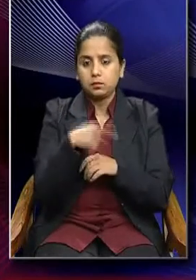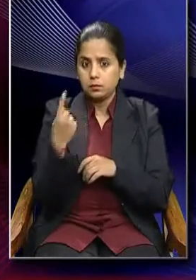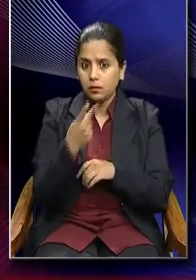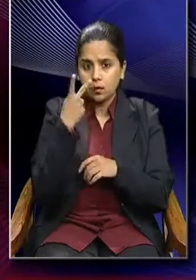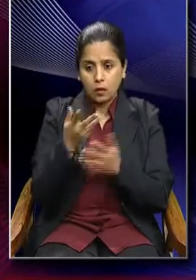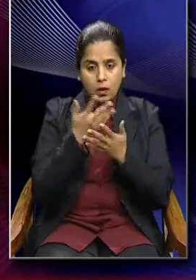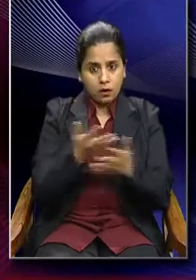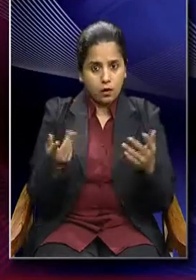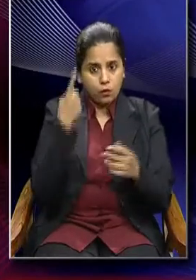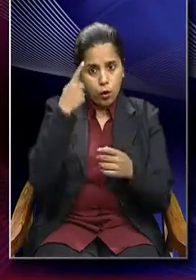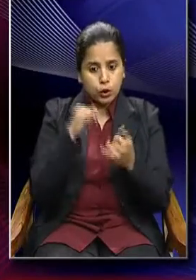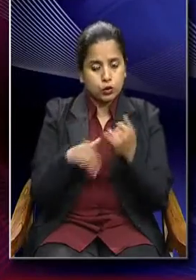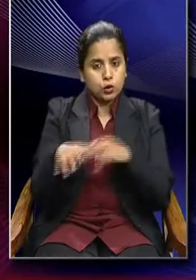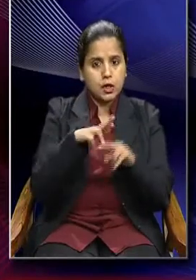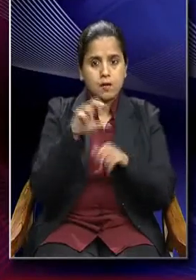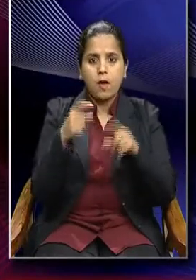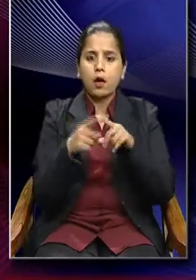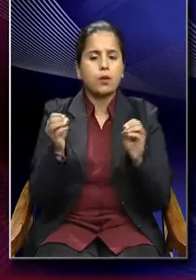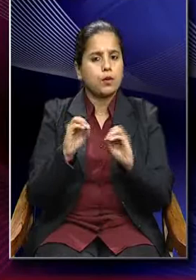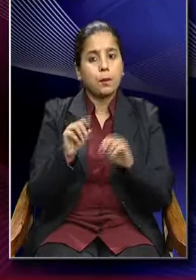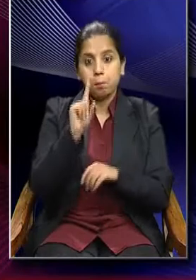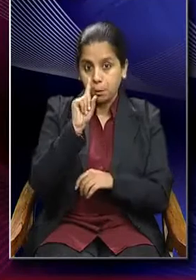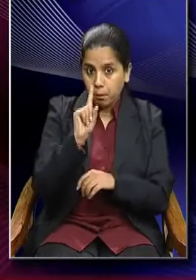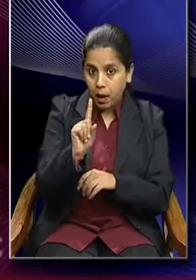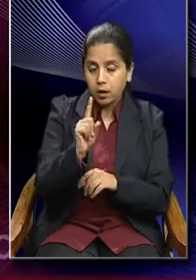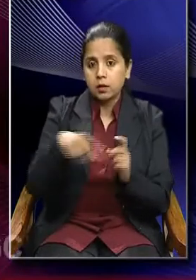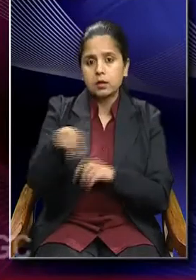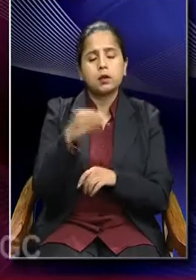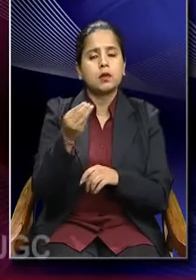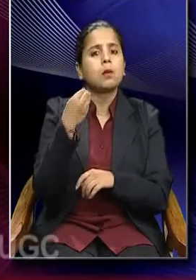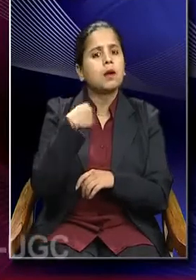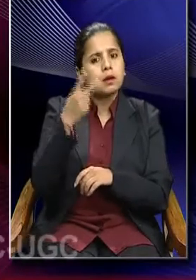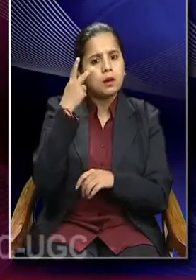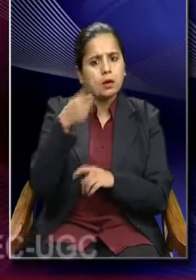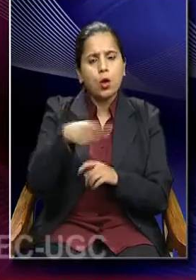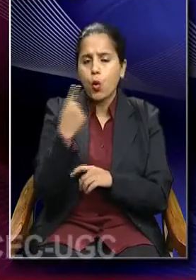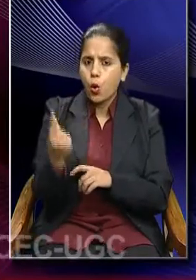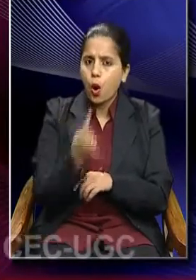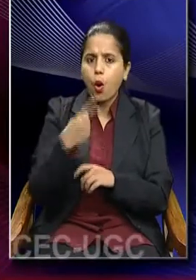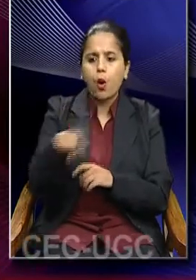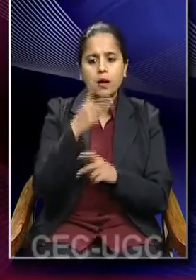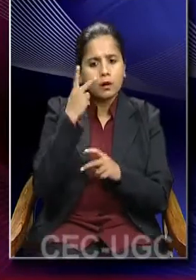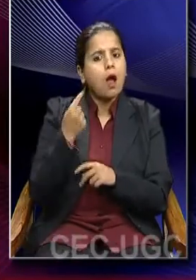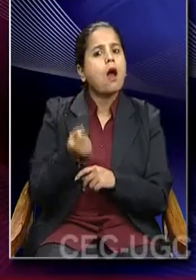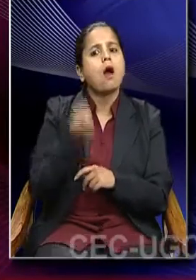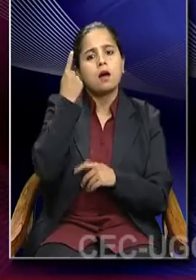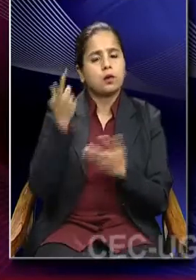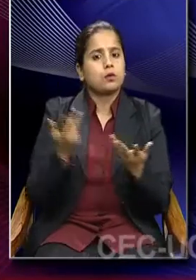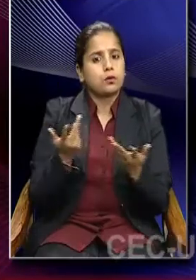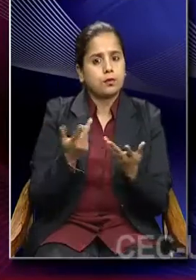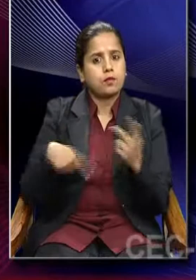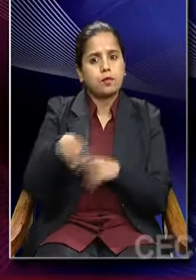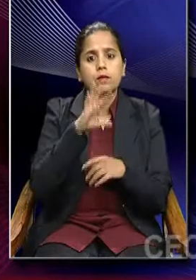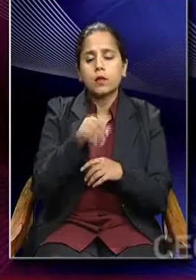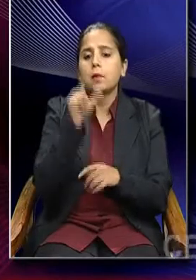objective social fact, but rather something that only makes sense in terms of